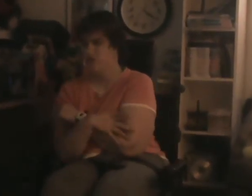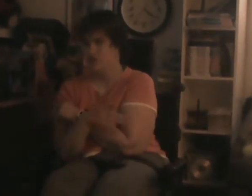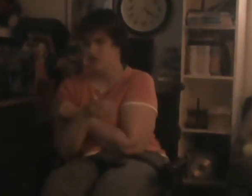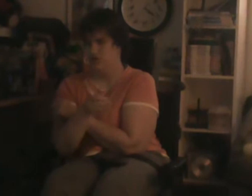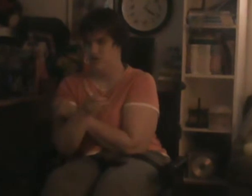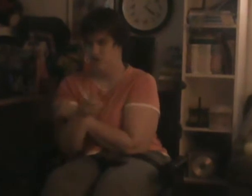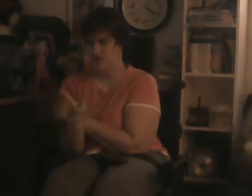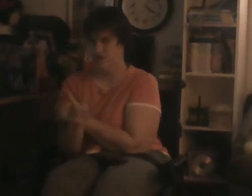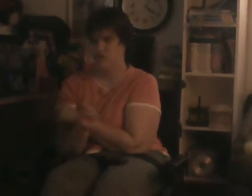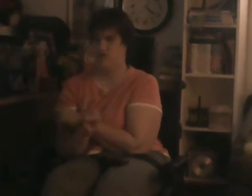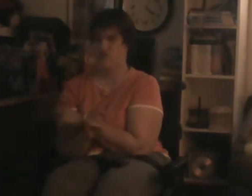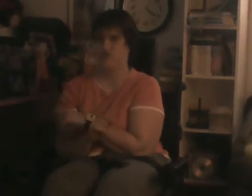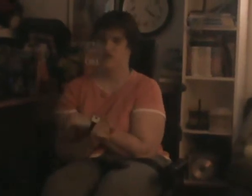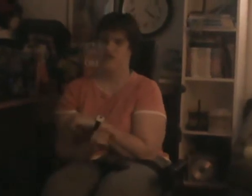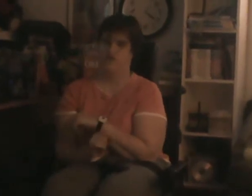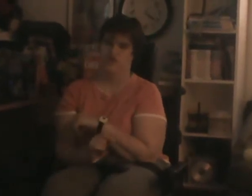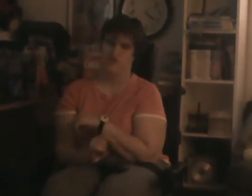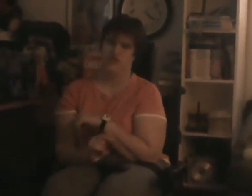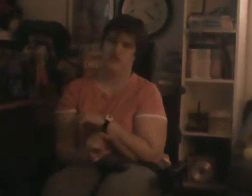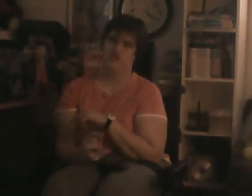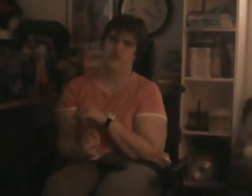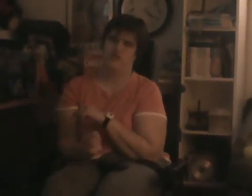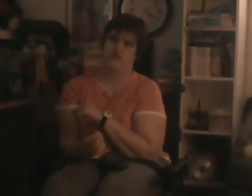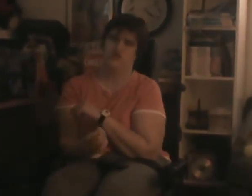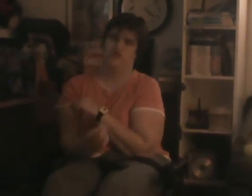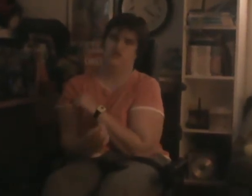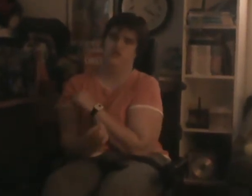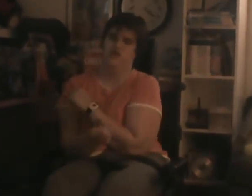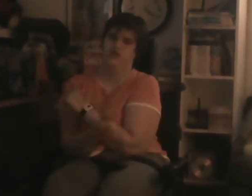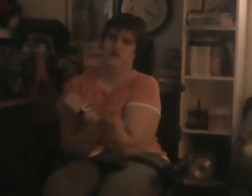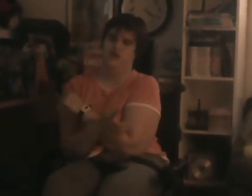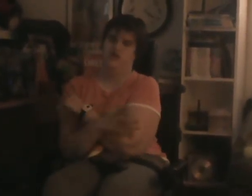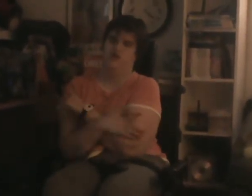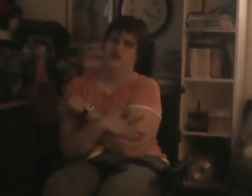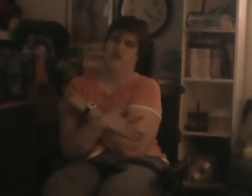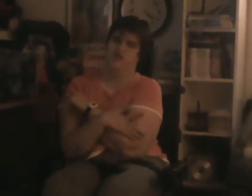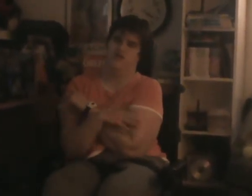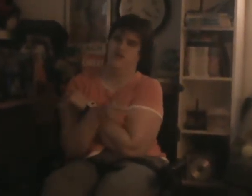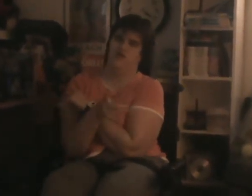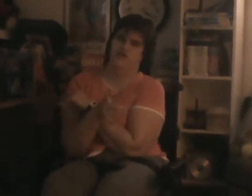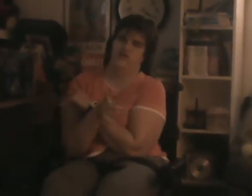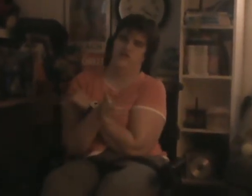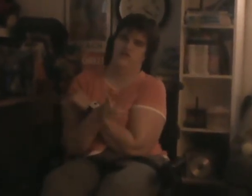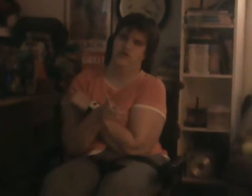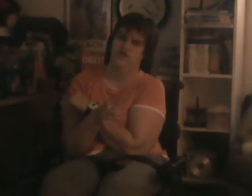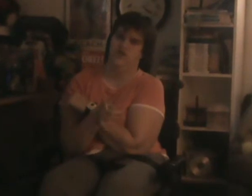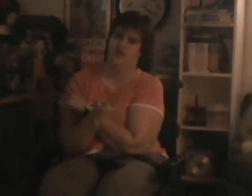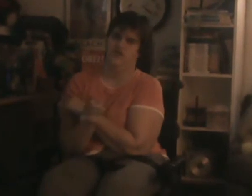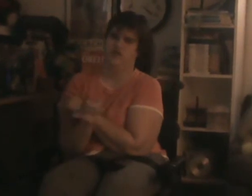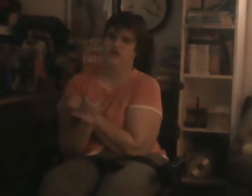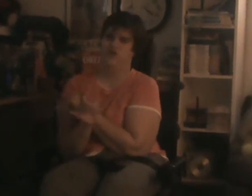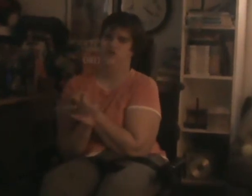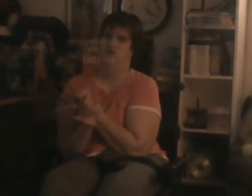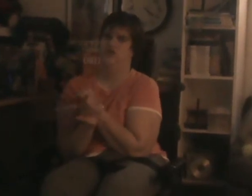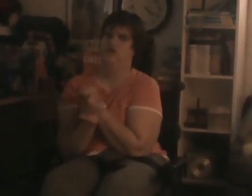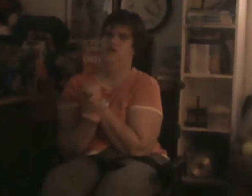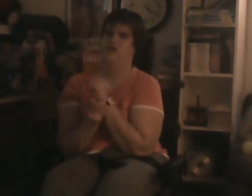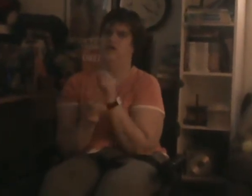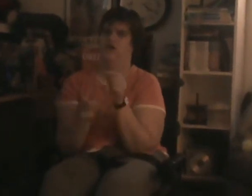you like nobody loves you. And